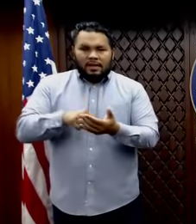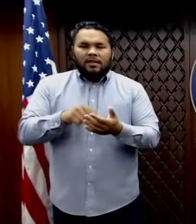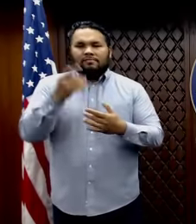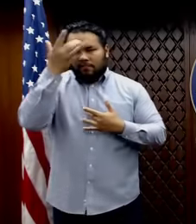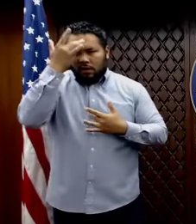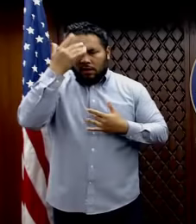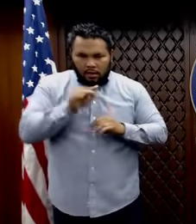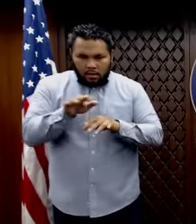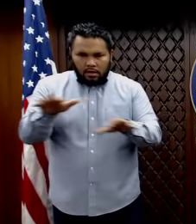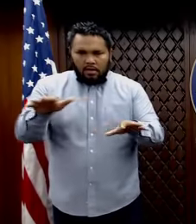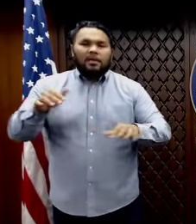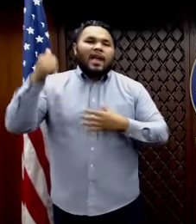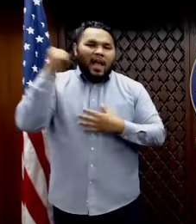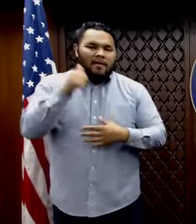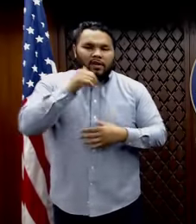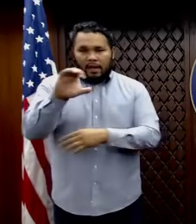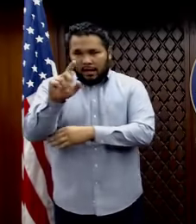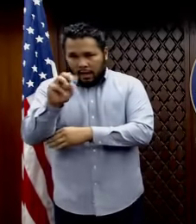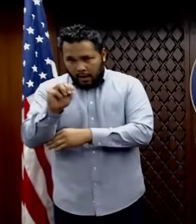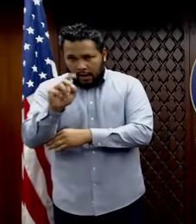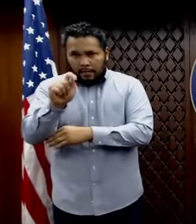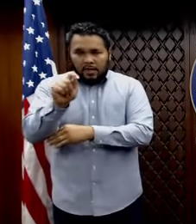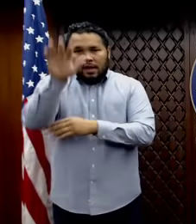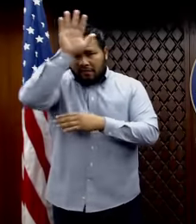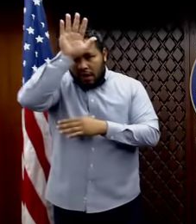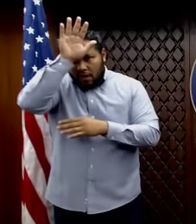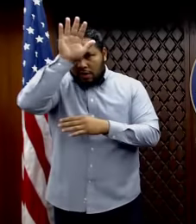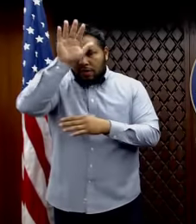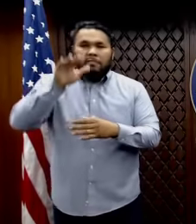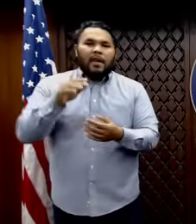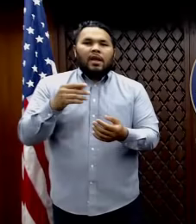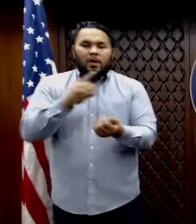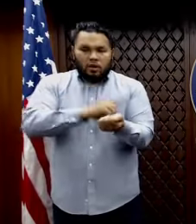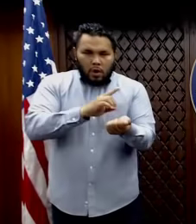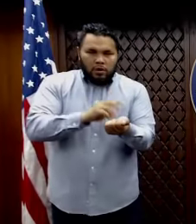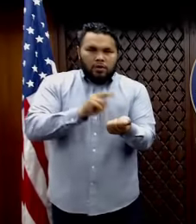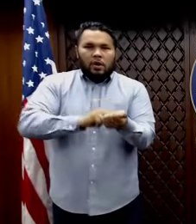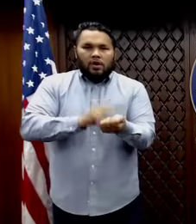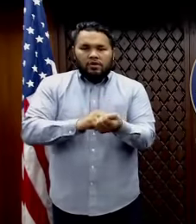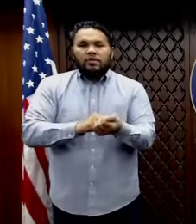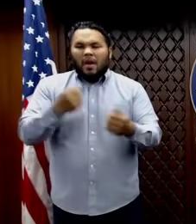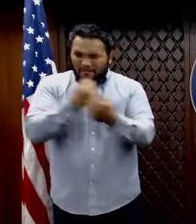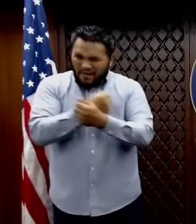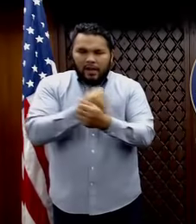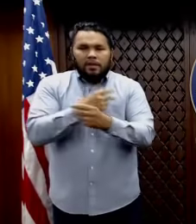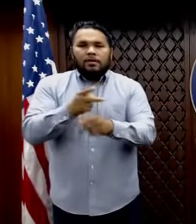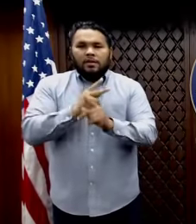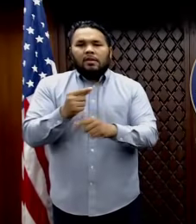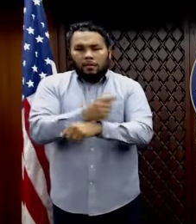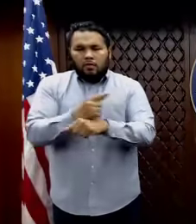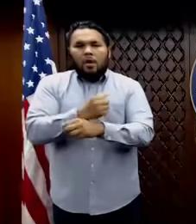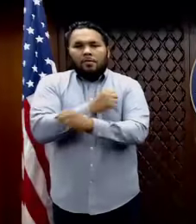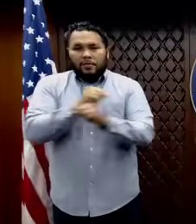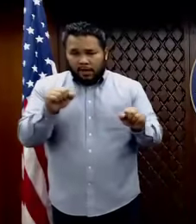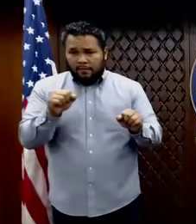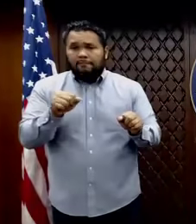EMTs and firemen, physicians and nurses fight to keep Guam safe from COVID-19. While these jobs